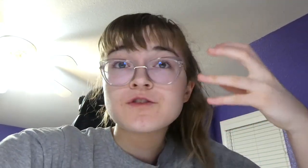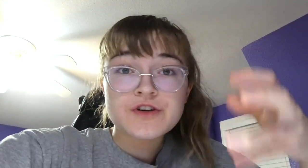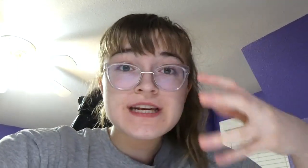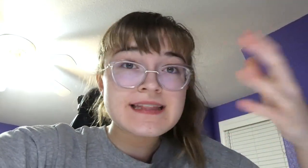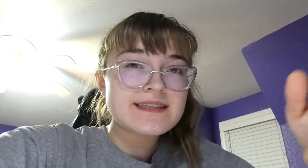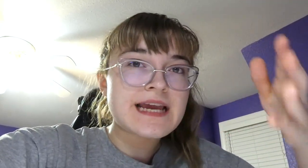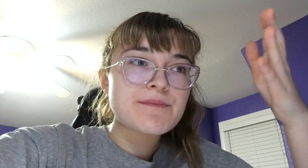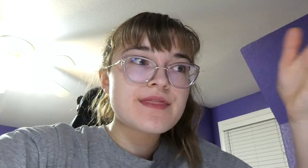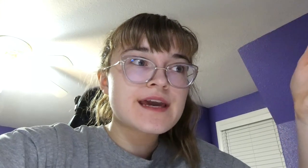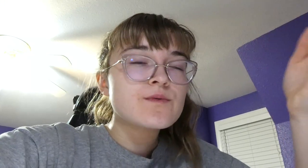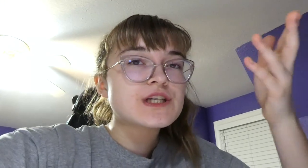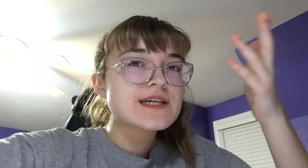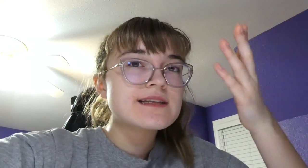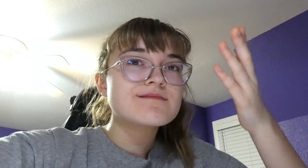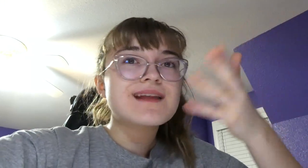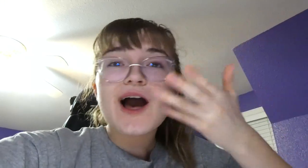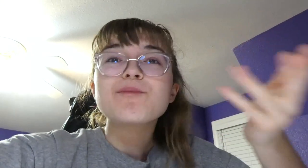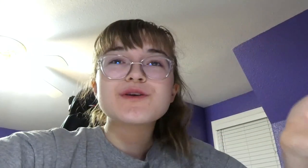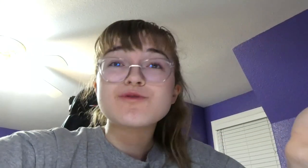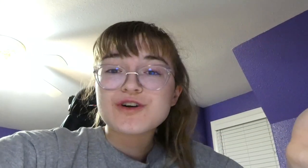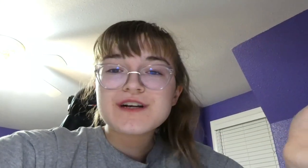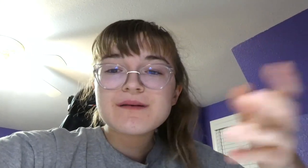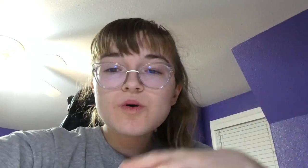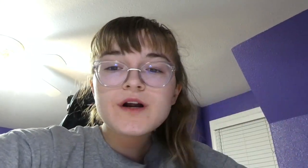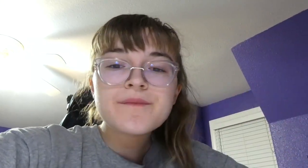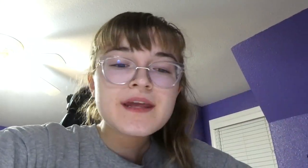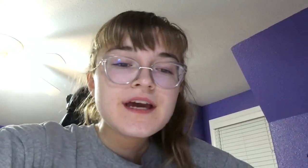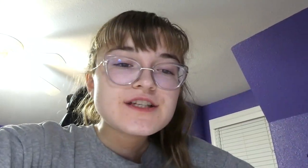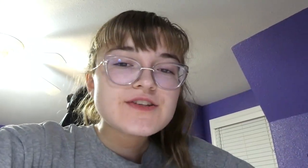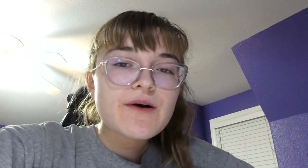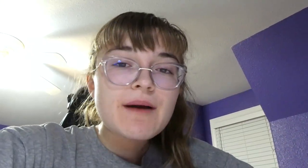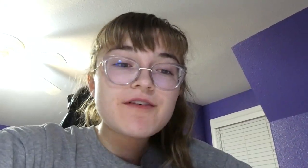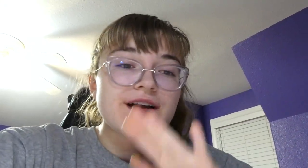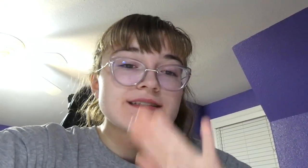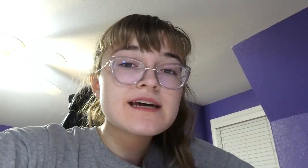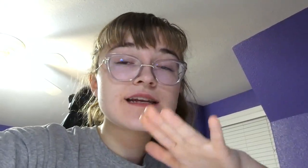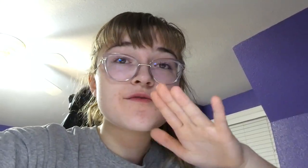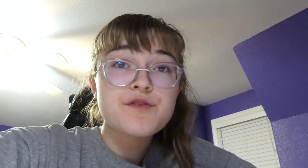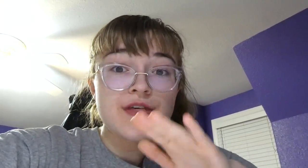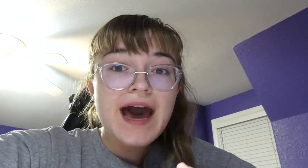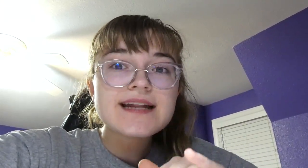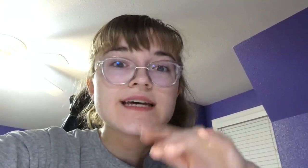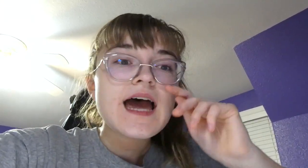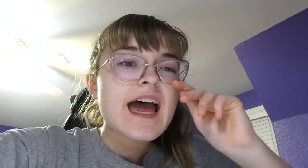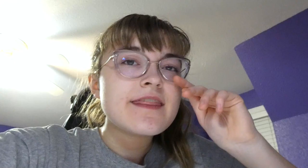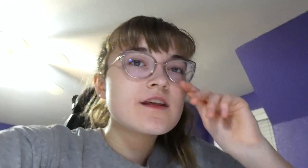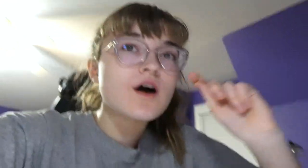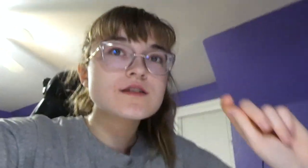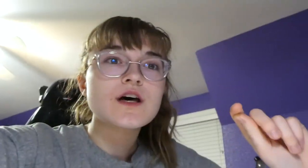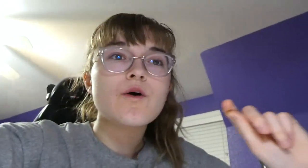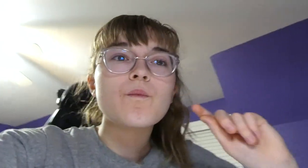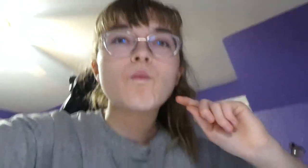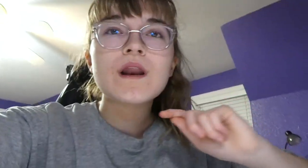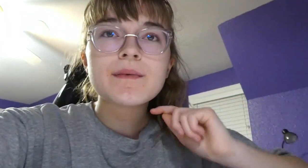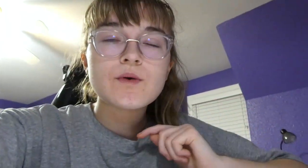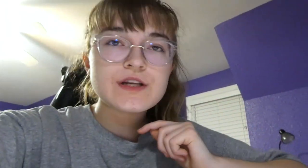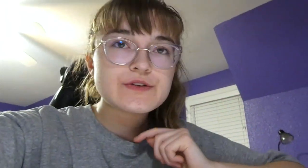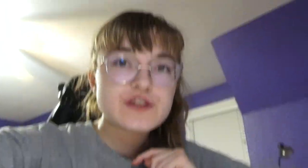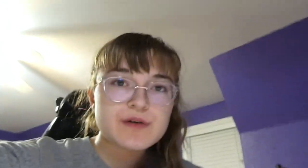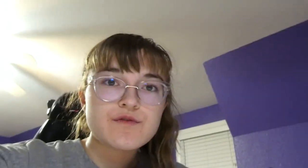learning the same thing, which can help you learn it more, so I'm very excited for that. And then, also, what am I going to use this book